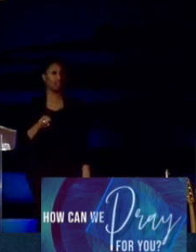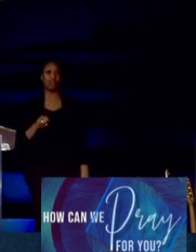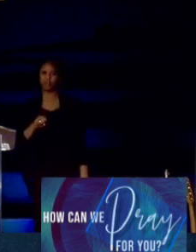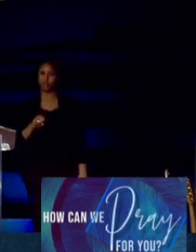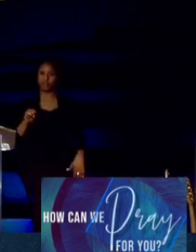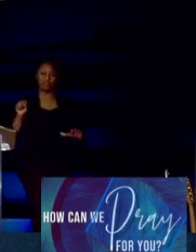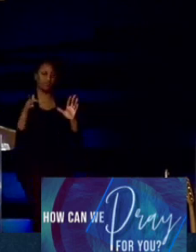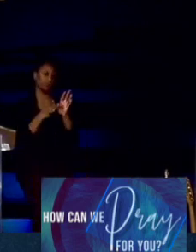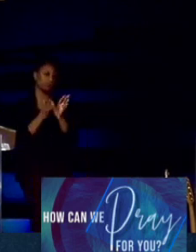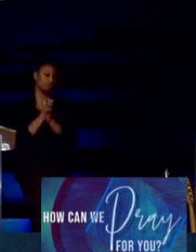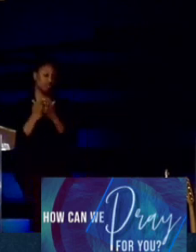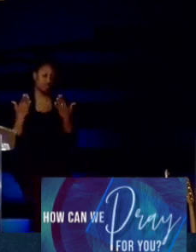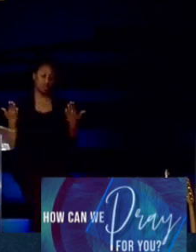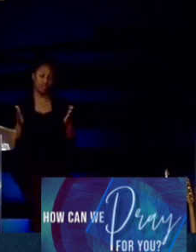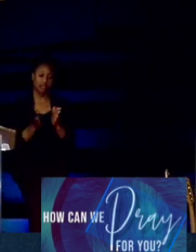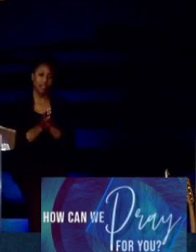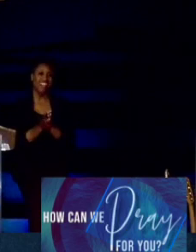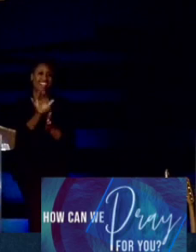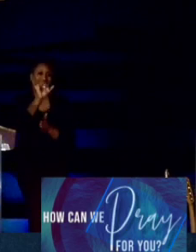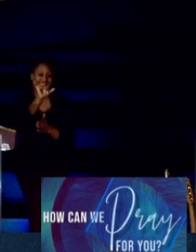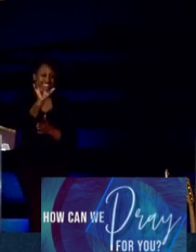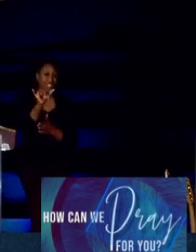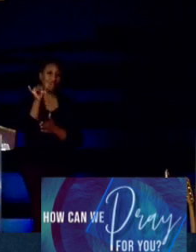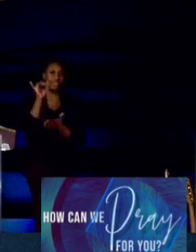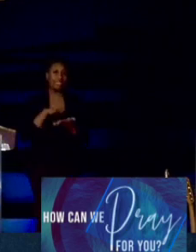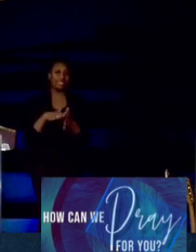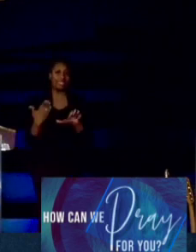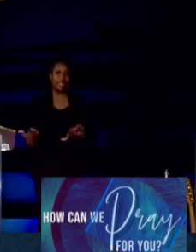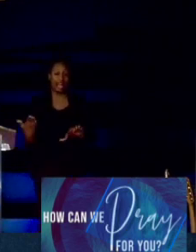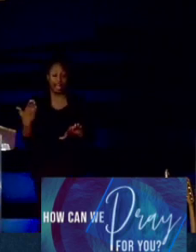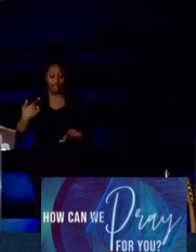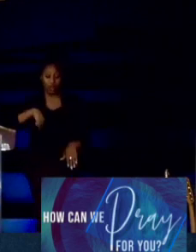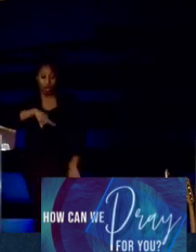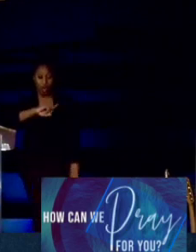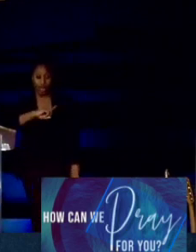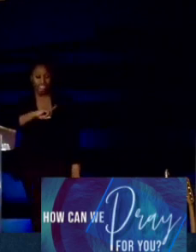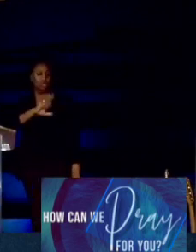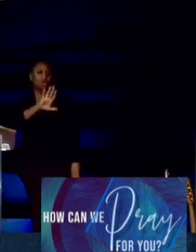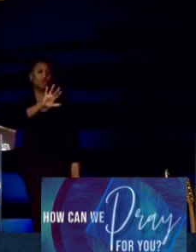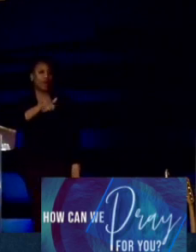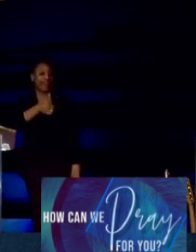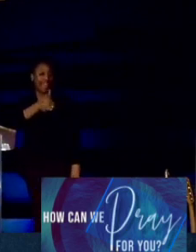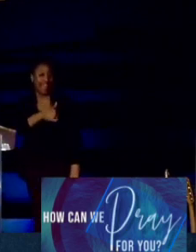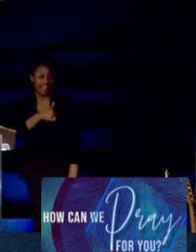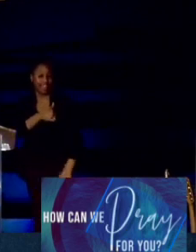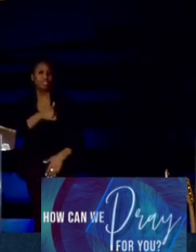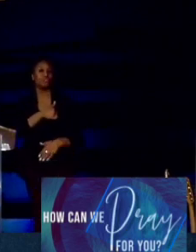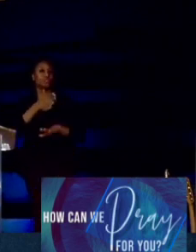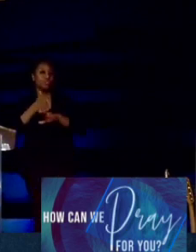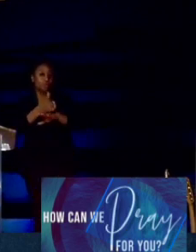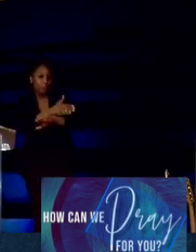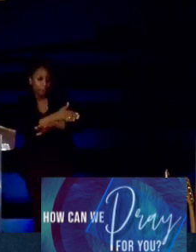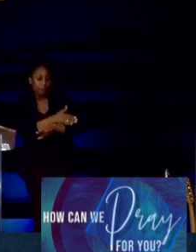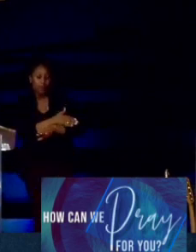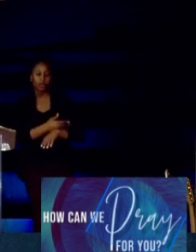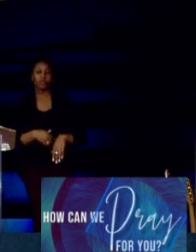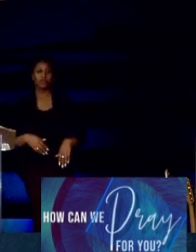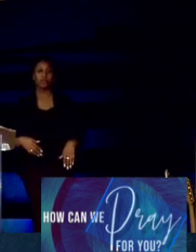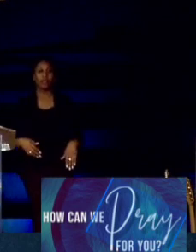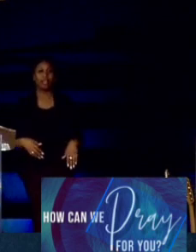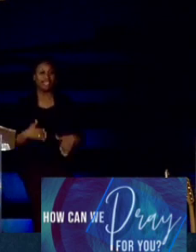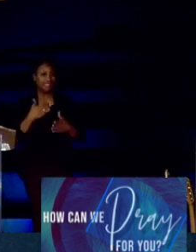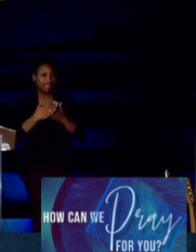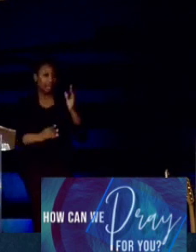astray. That's what he died for. He died until your attitude got better. And some folk may be